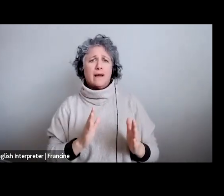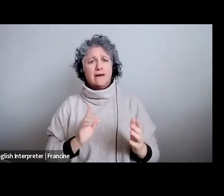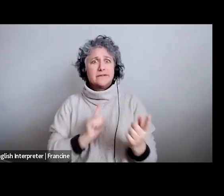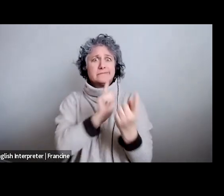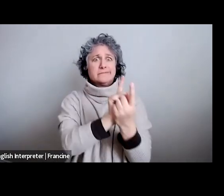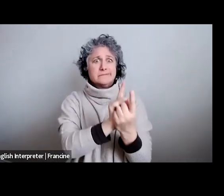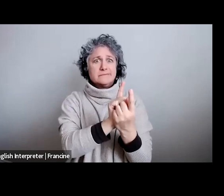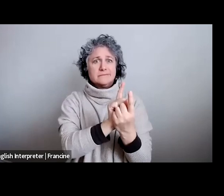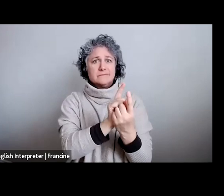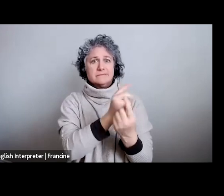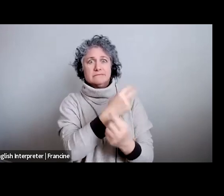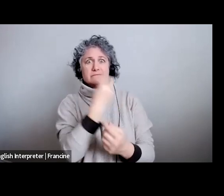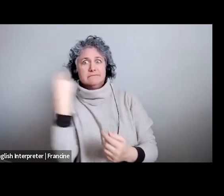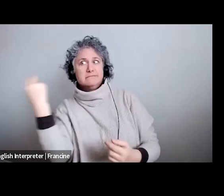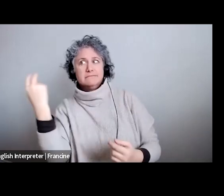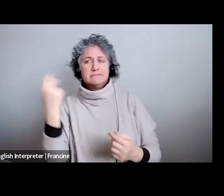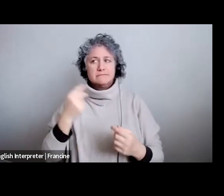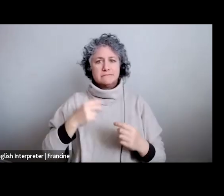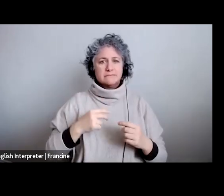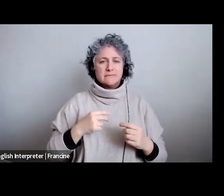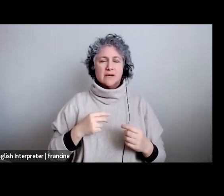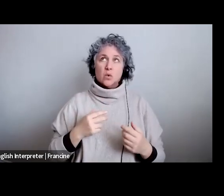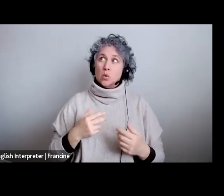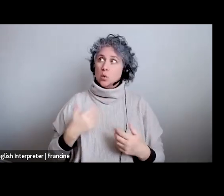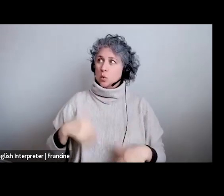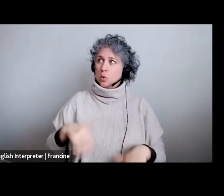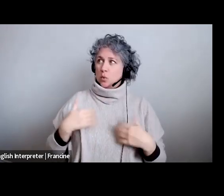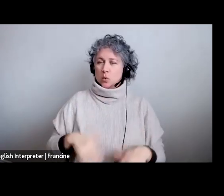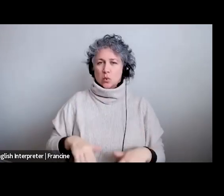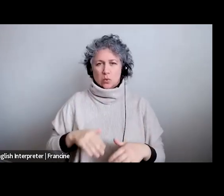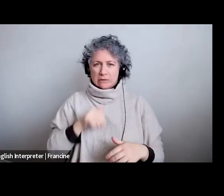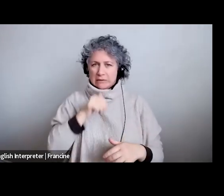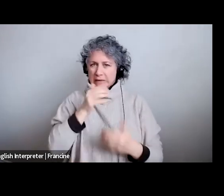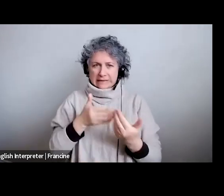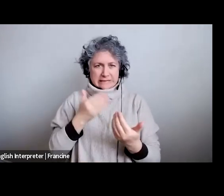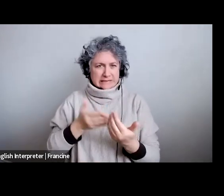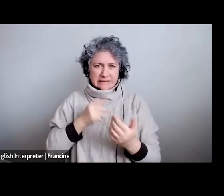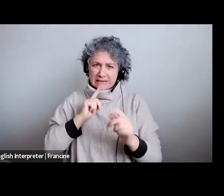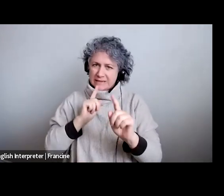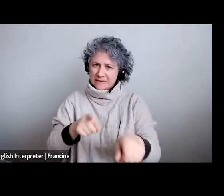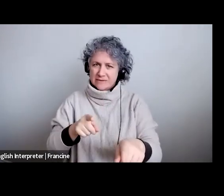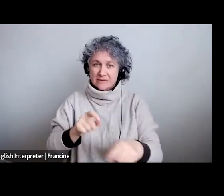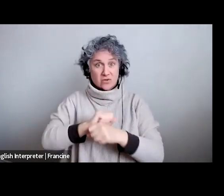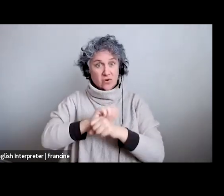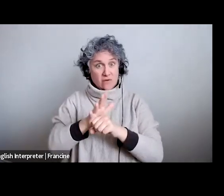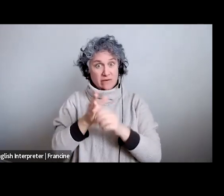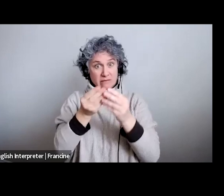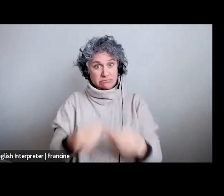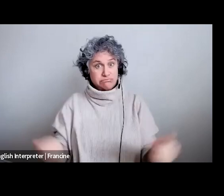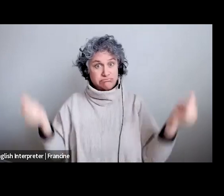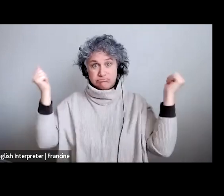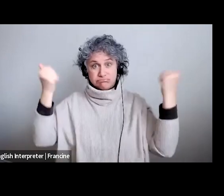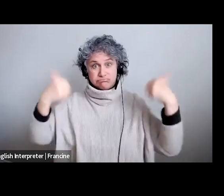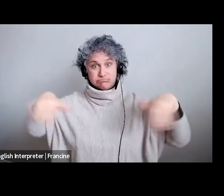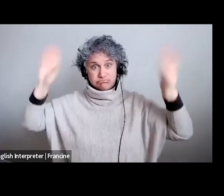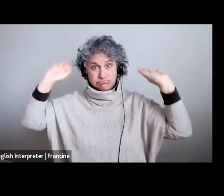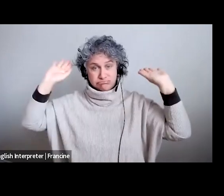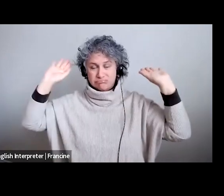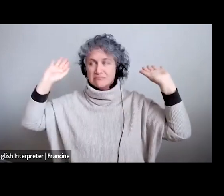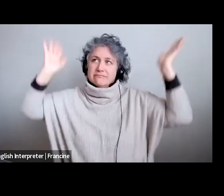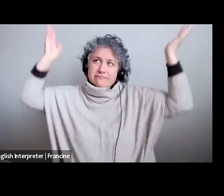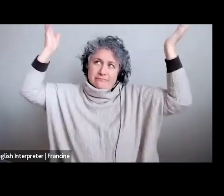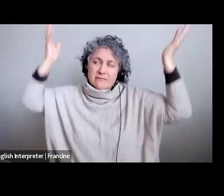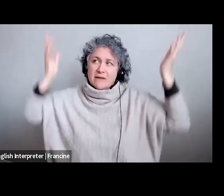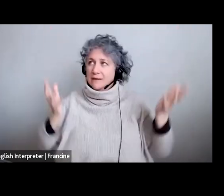well that's well that's a hard question too isn't it because you know it's not like covet's gone away how many shows do i know